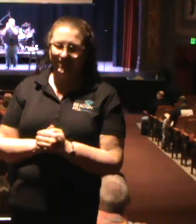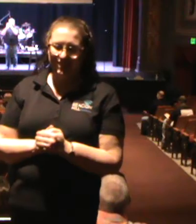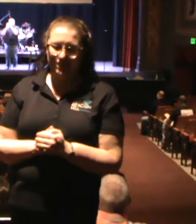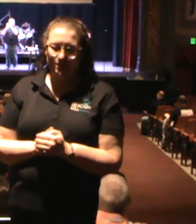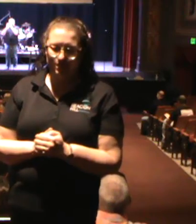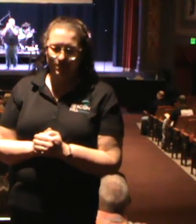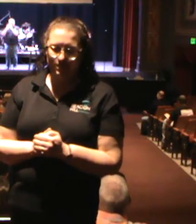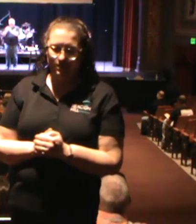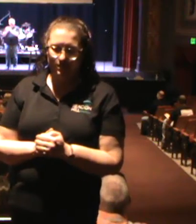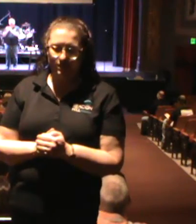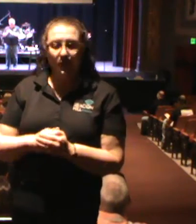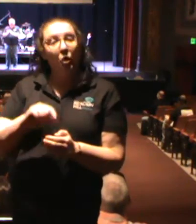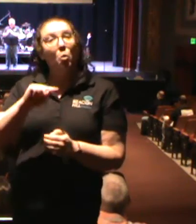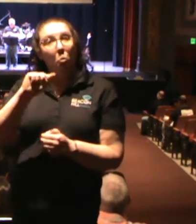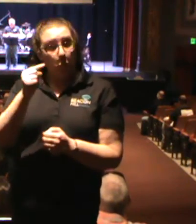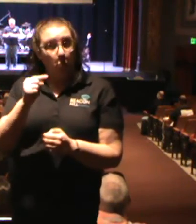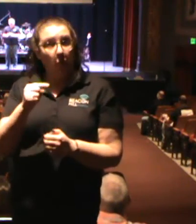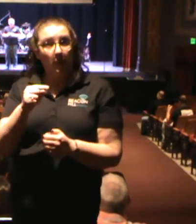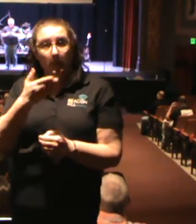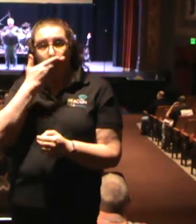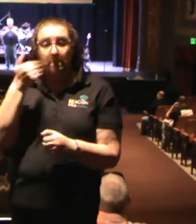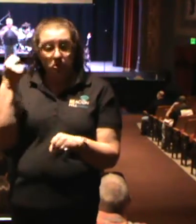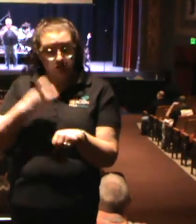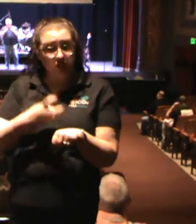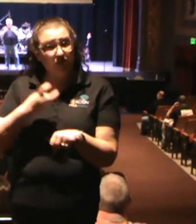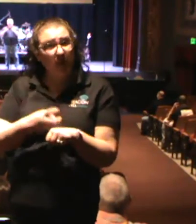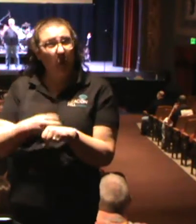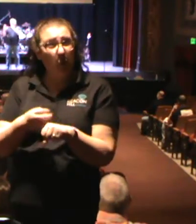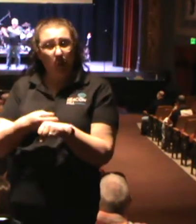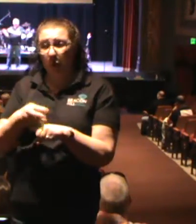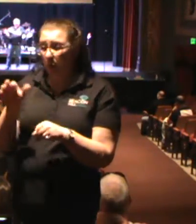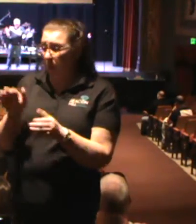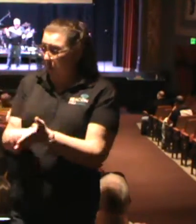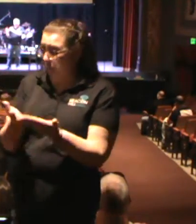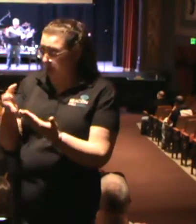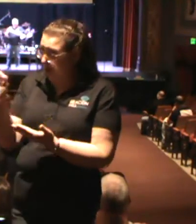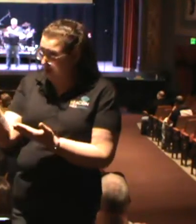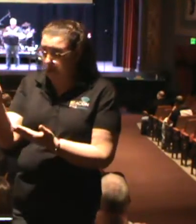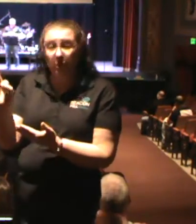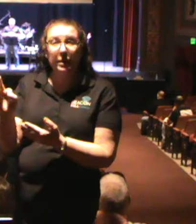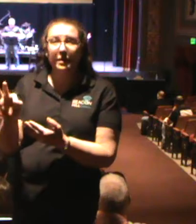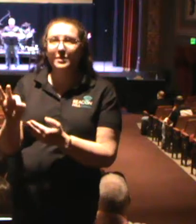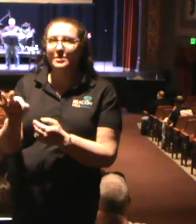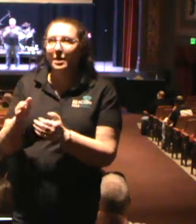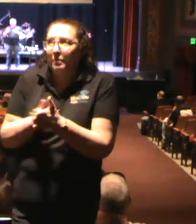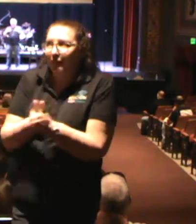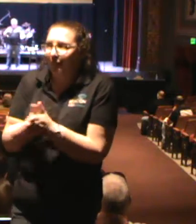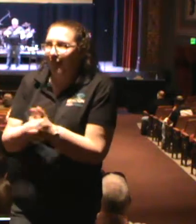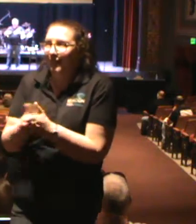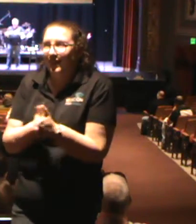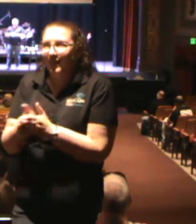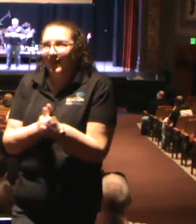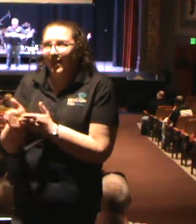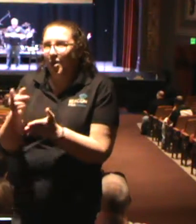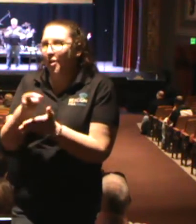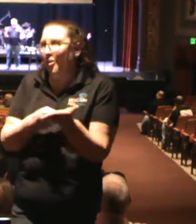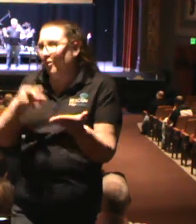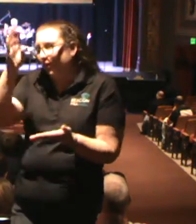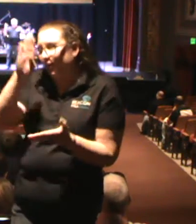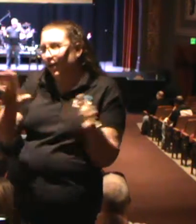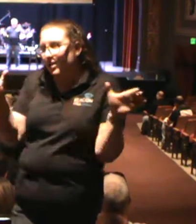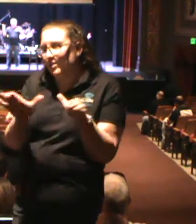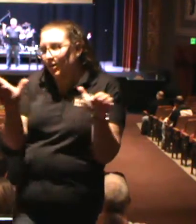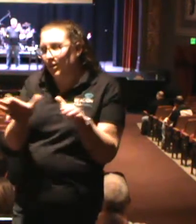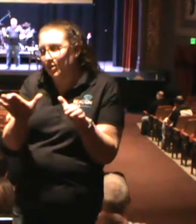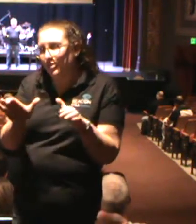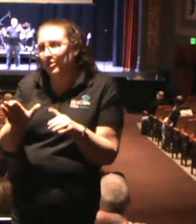it is one of most difficult books to preach through. And so I'm looking forward to what God's going to do in and through us in that. So we